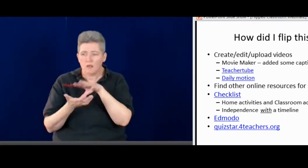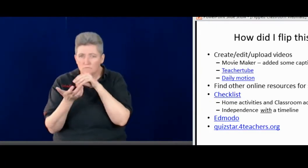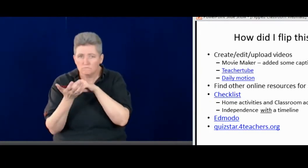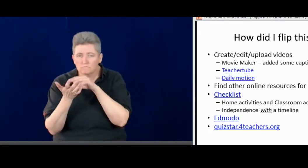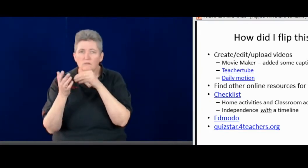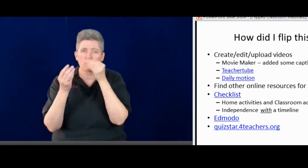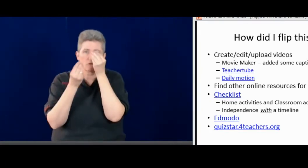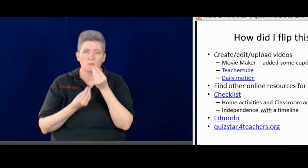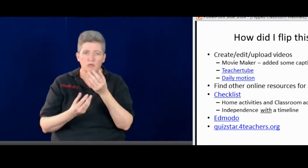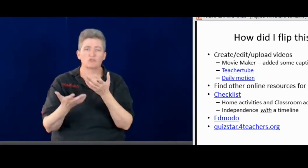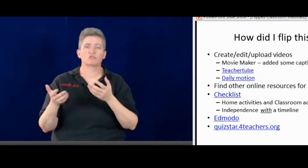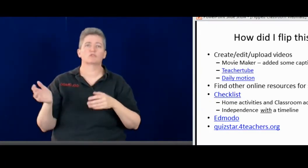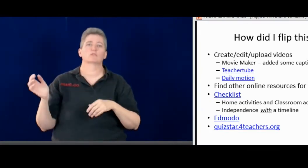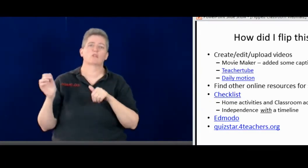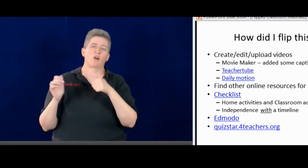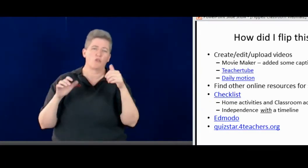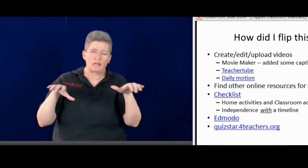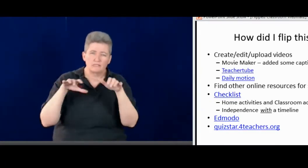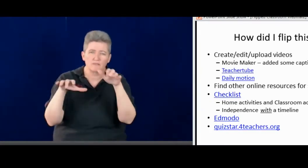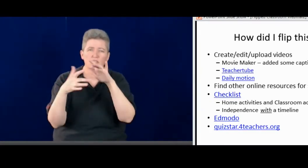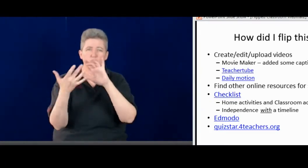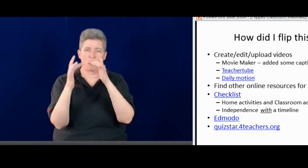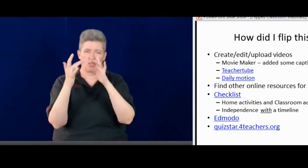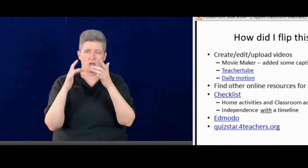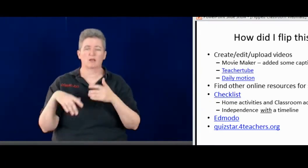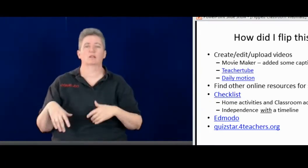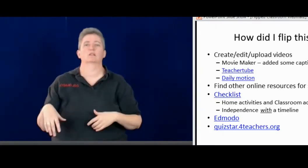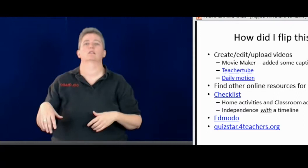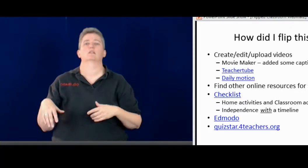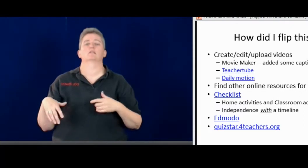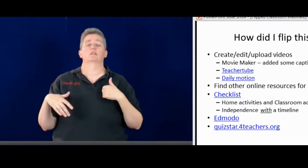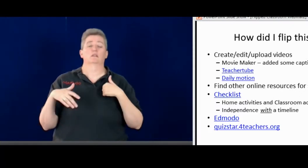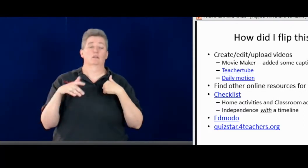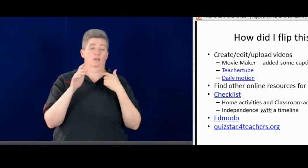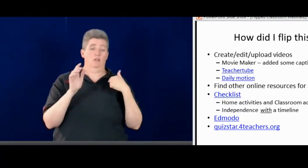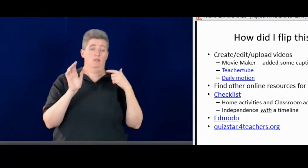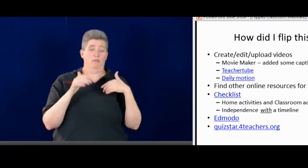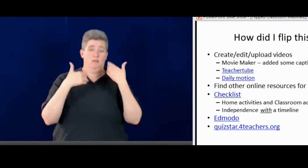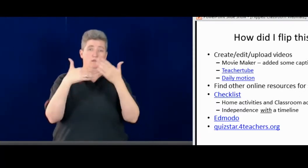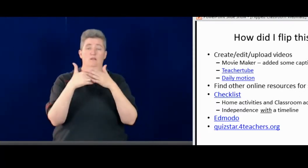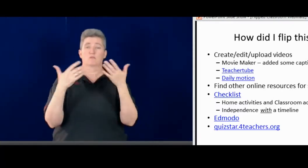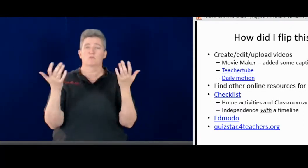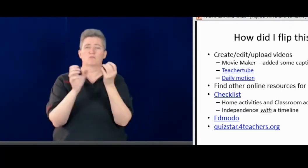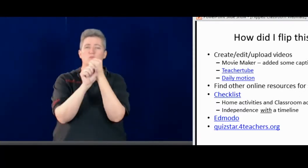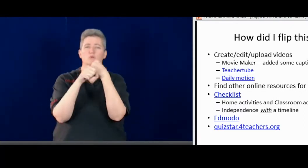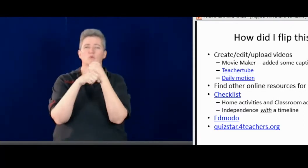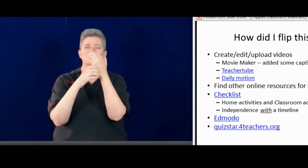Different websites where they can get the information as well. Other online activities.